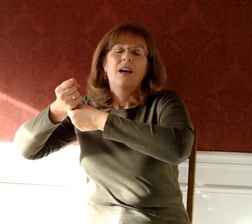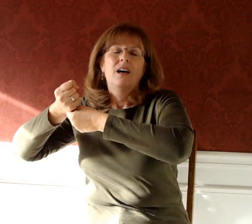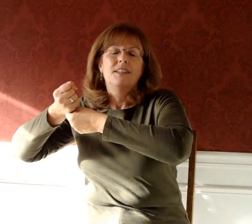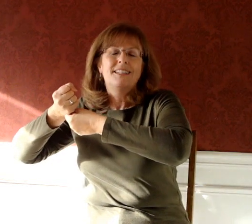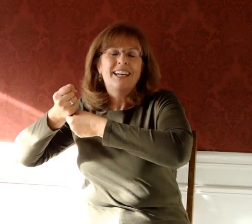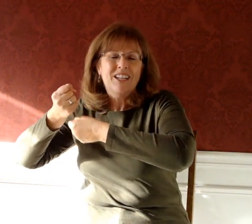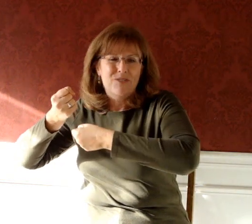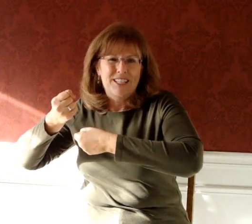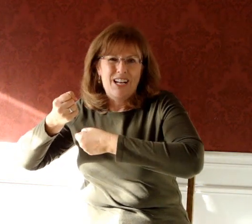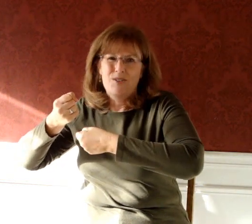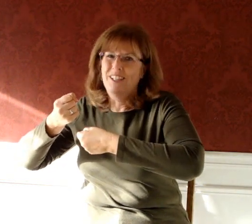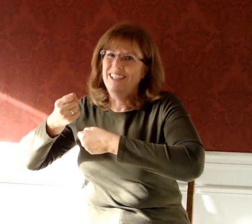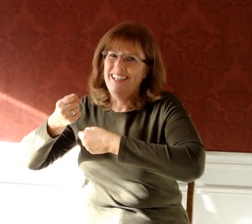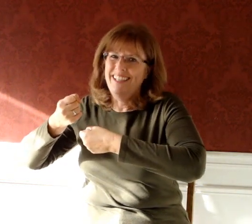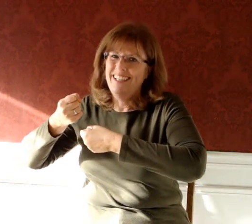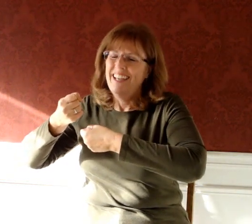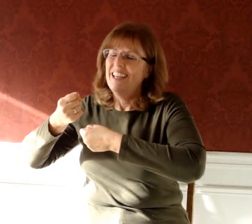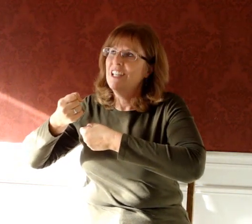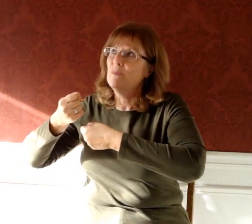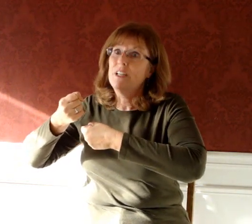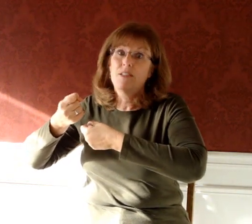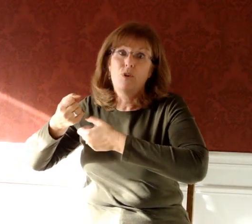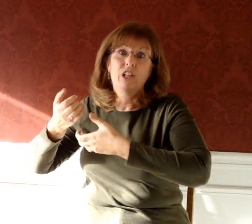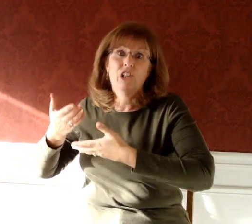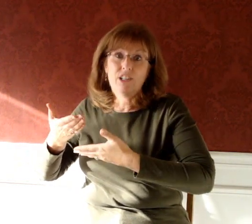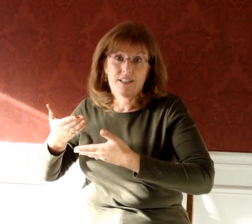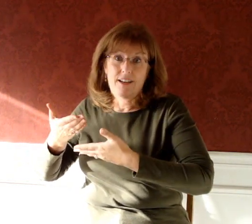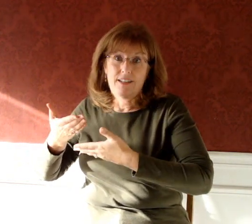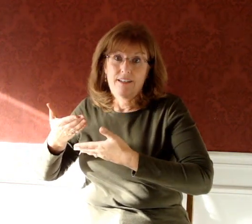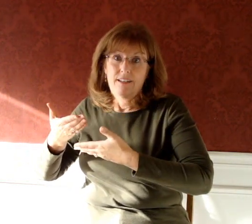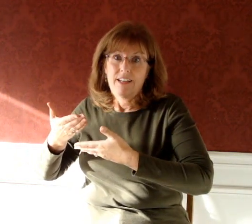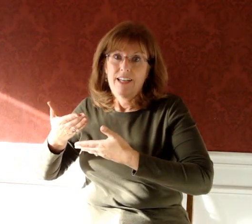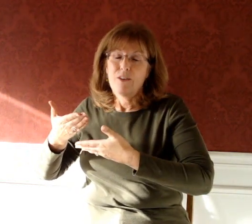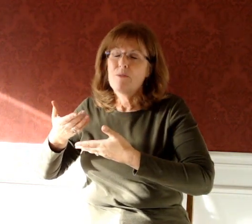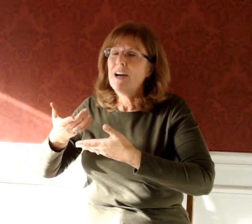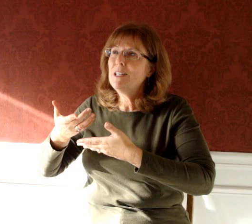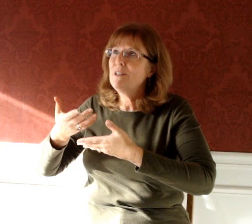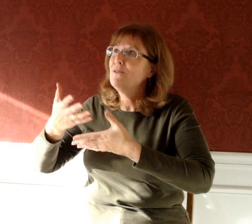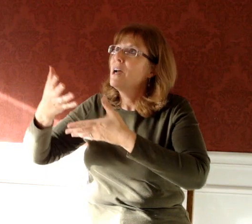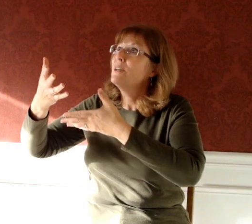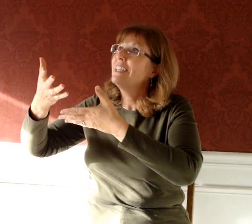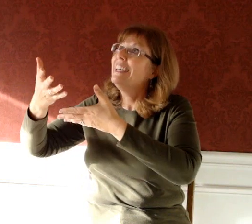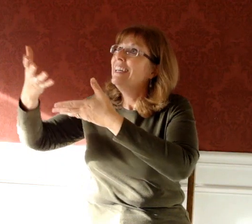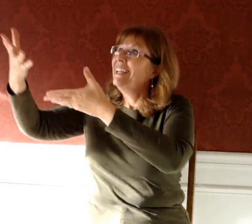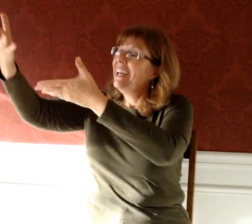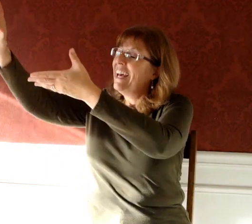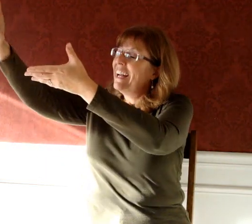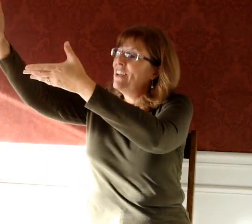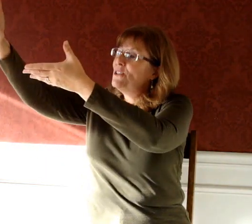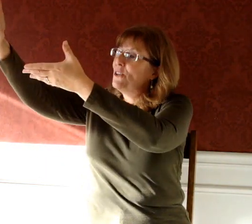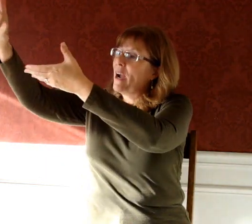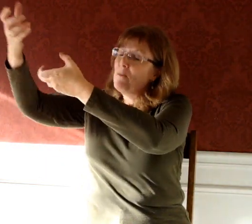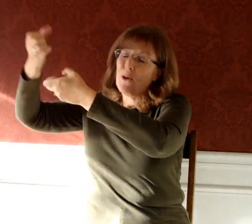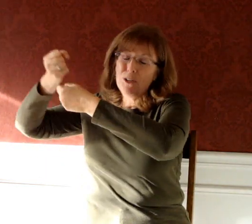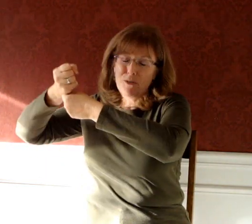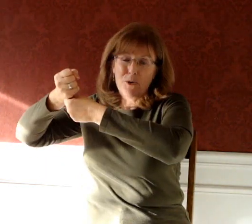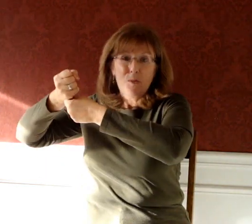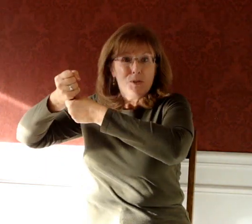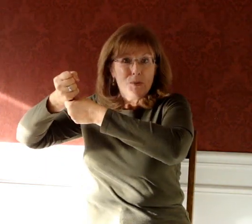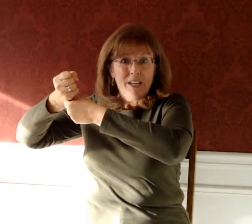The second reason I really like it is because of what it looks like. It reminds me of when I was a kid, and I used to grab hold of a rope swing